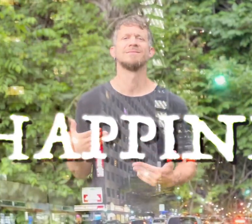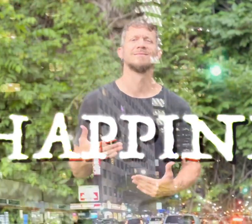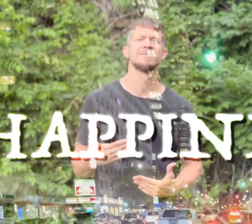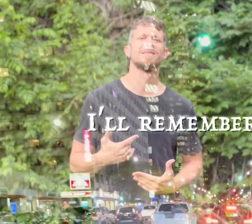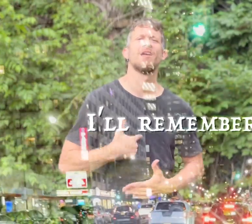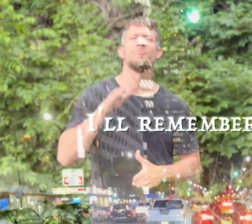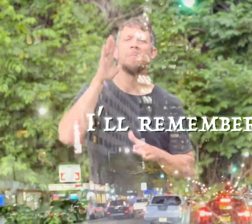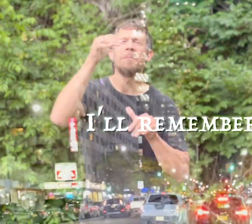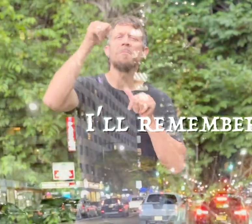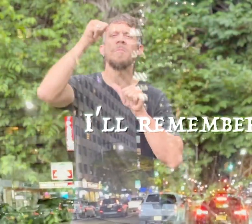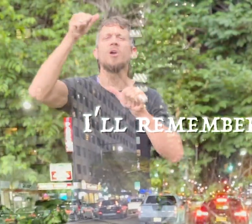I'll remember